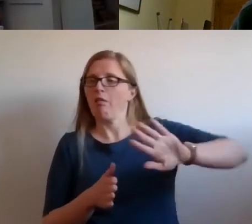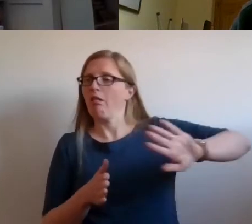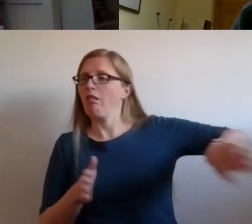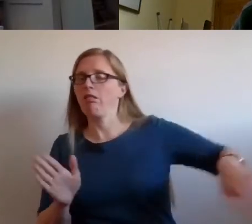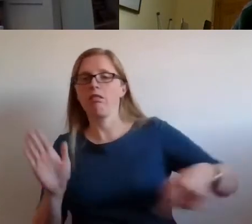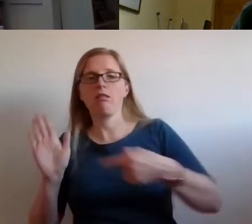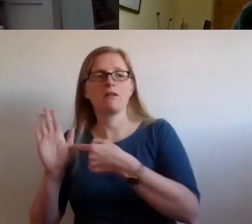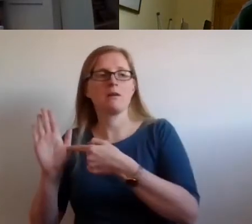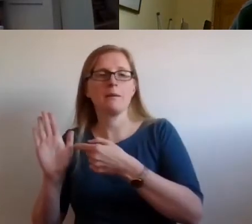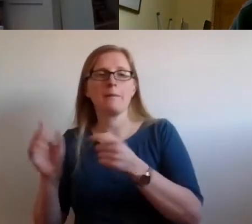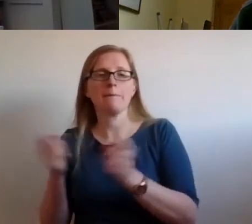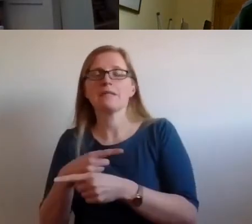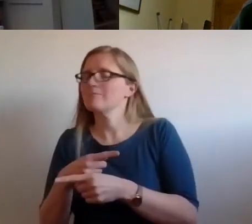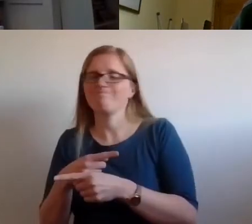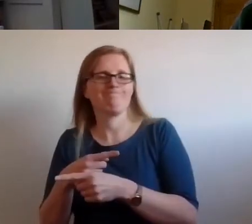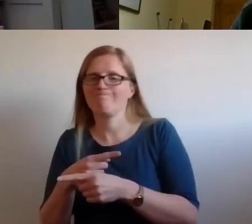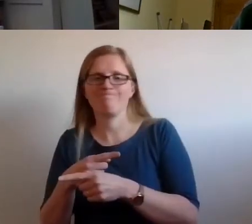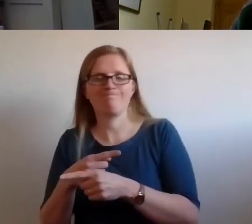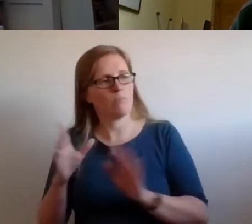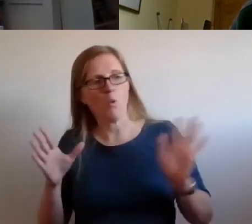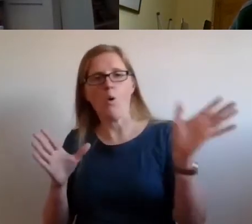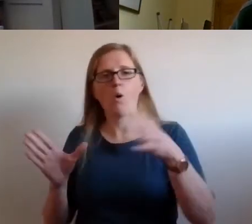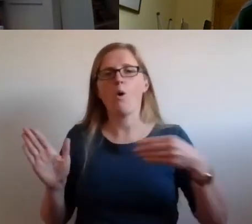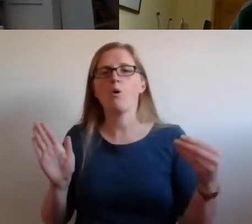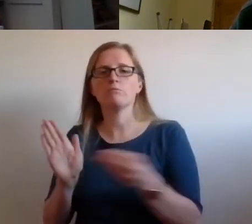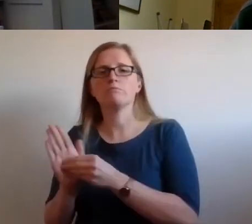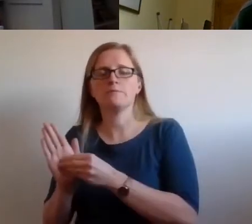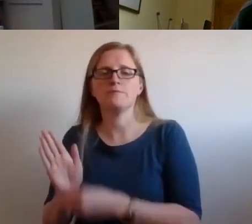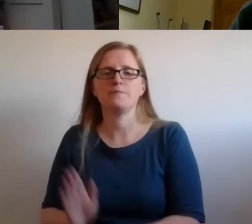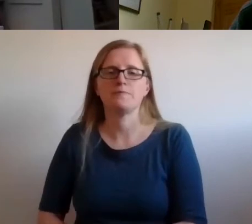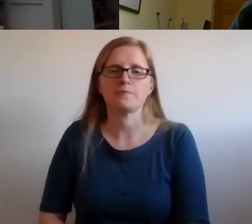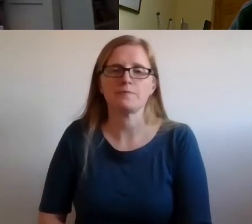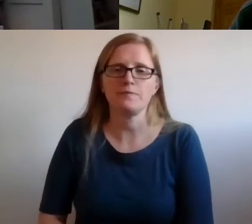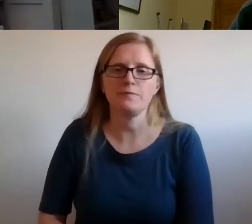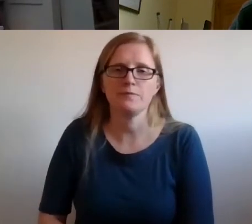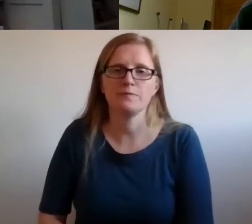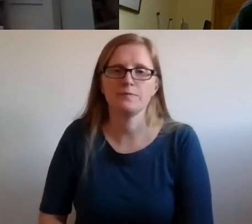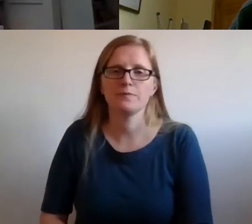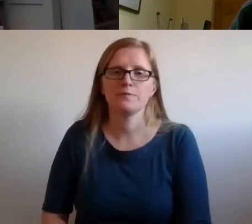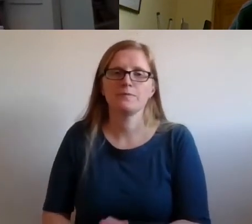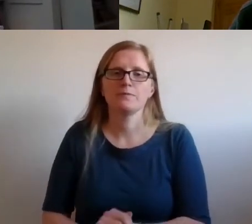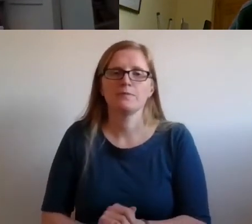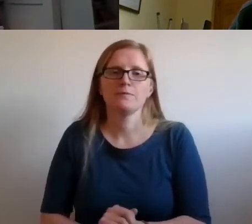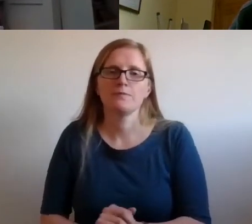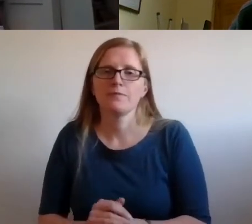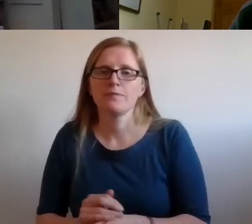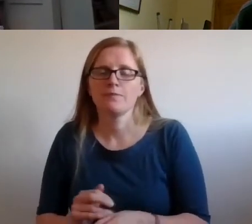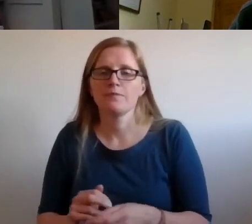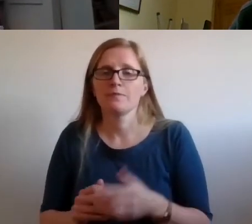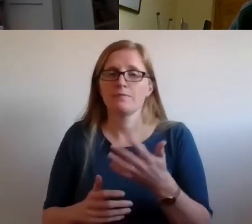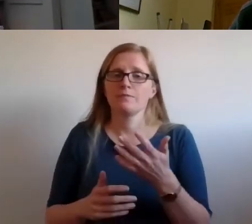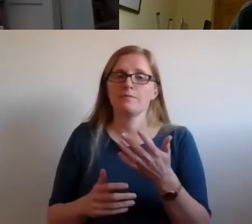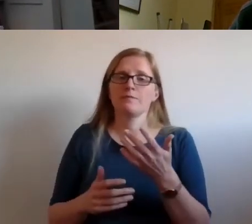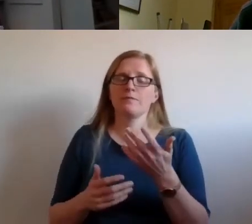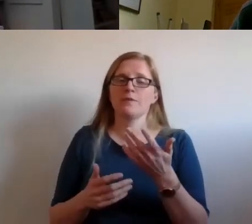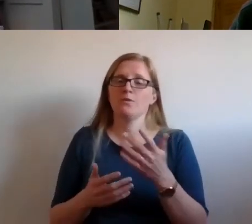into being because if you don't bring them into being and specifically acknowledge the reality that there will be those groups left behind